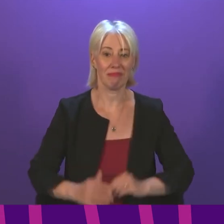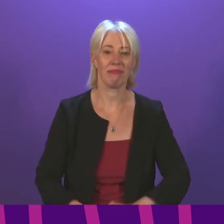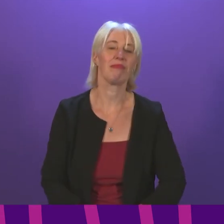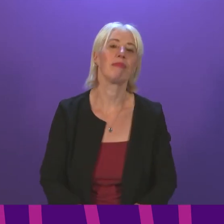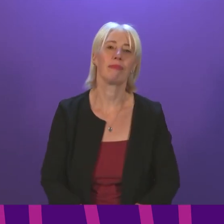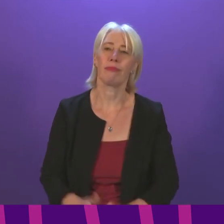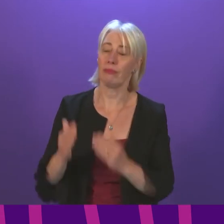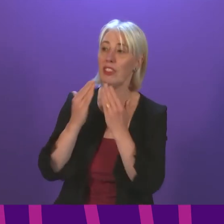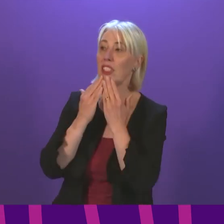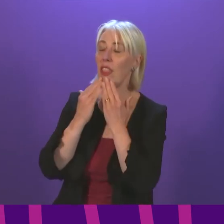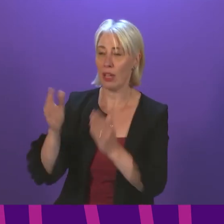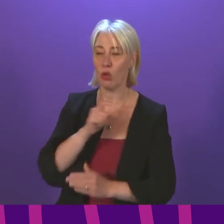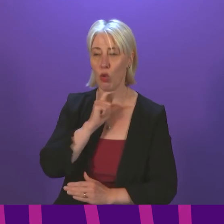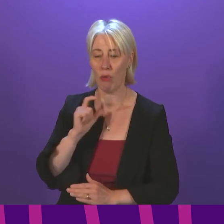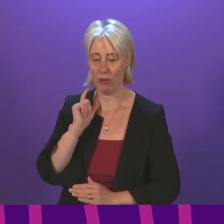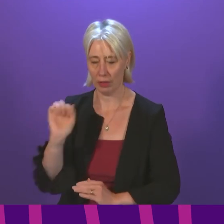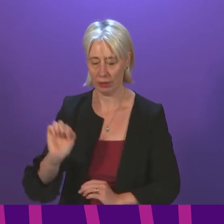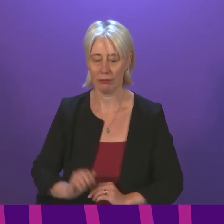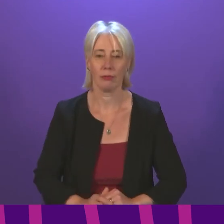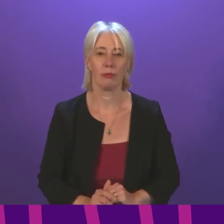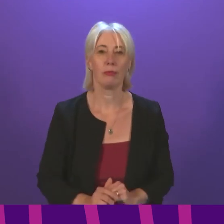Thank you, Reverend McCree. The next item.